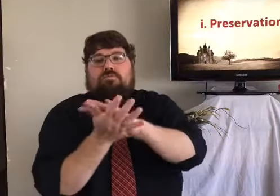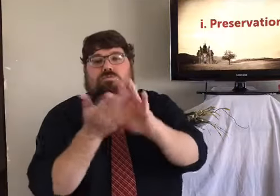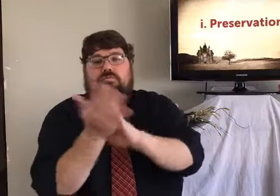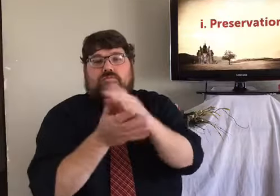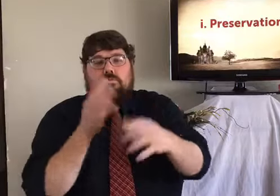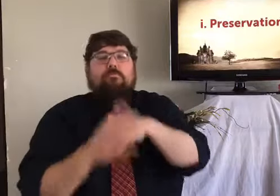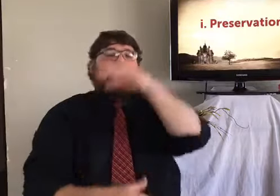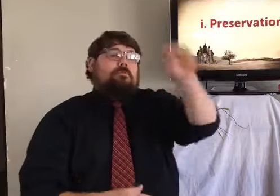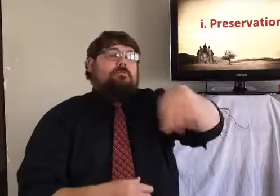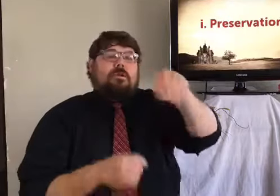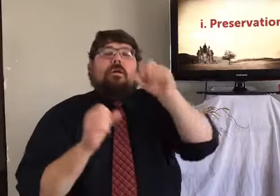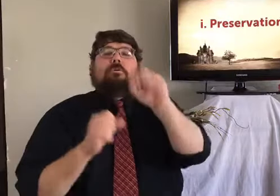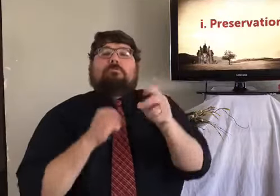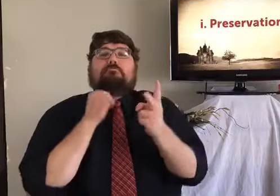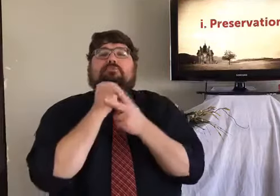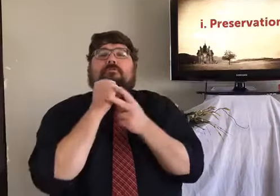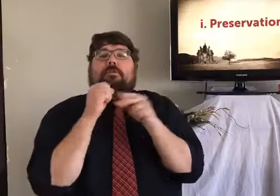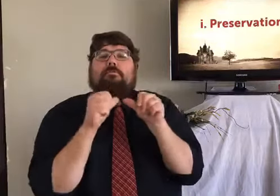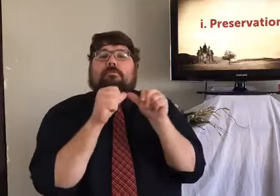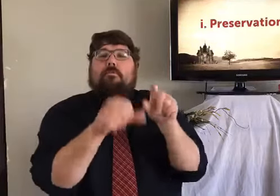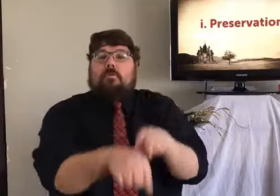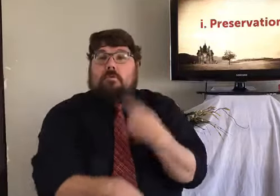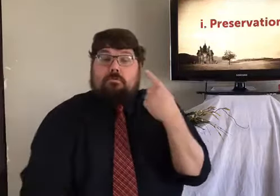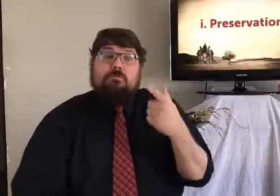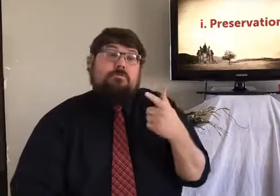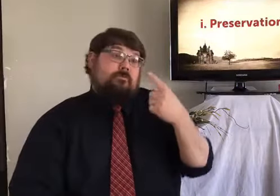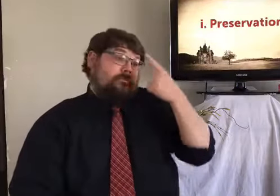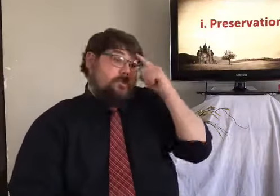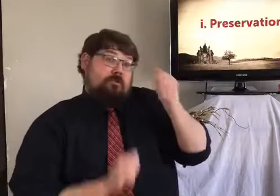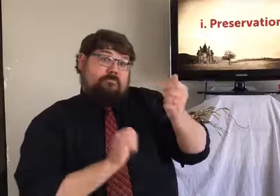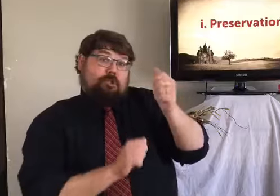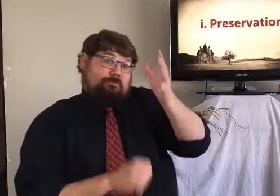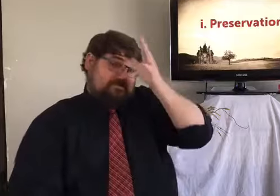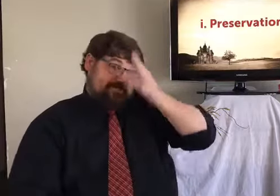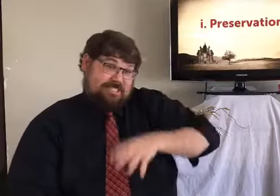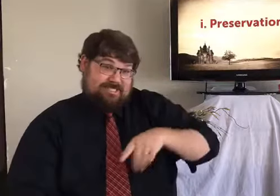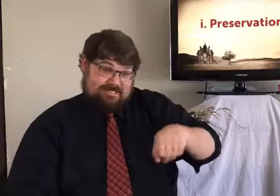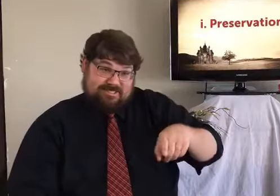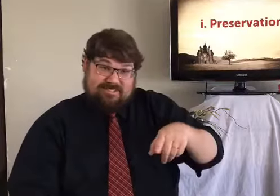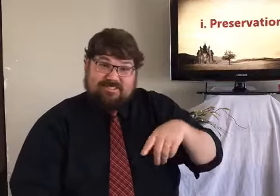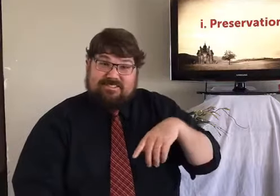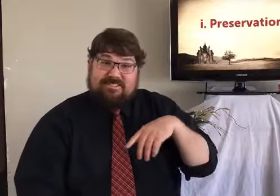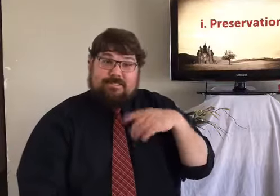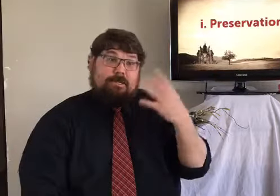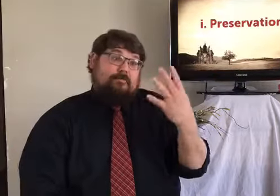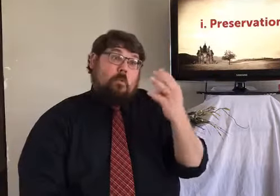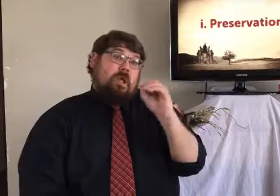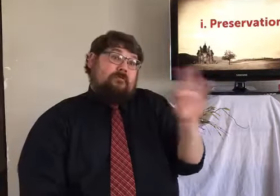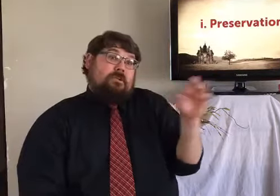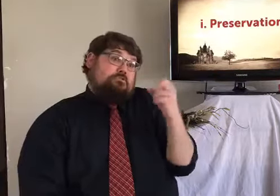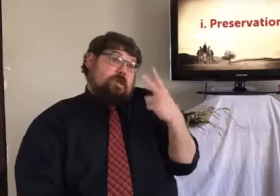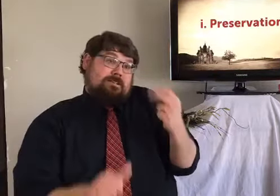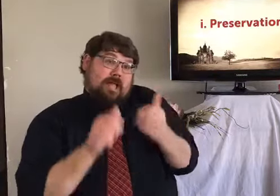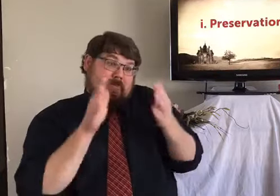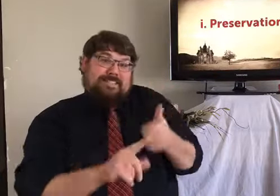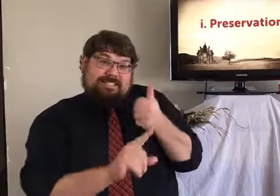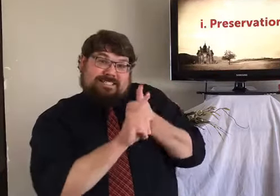maybe salt would be mixed together with water. And food would be soaked in that to become a